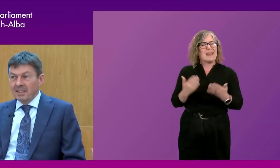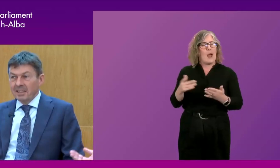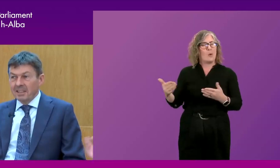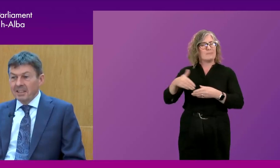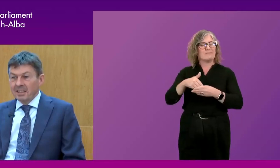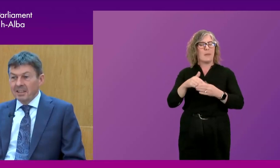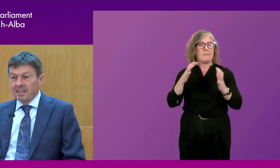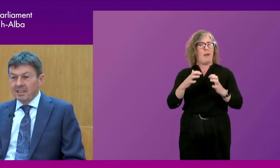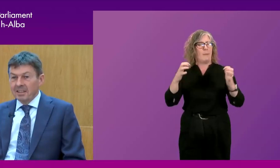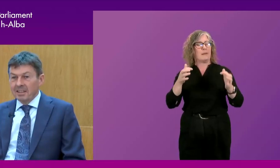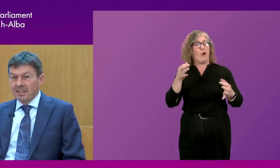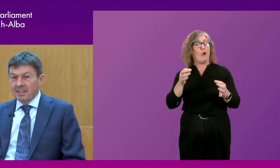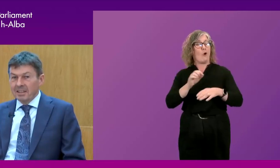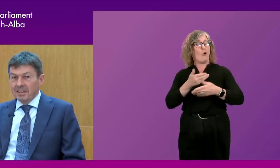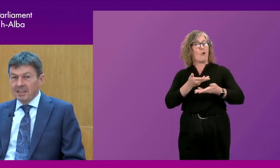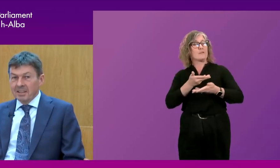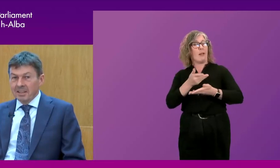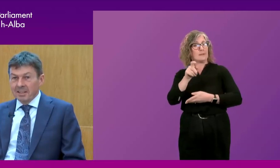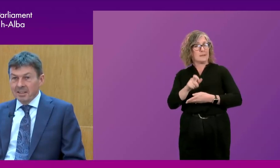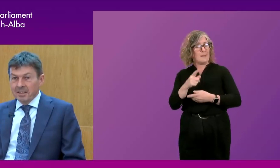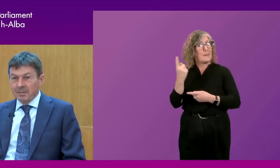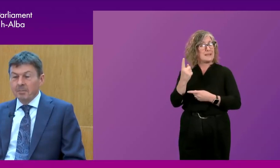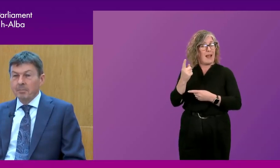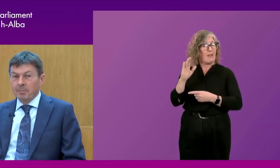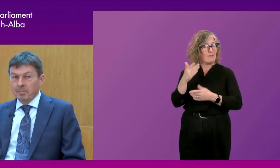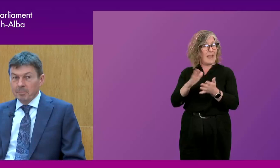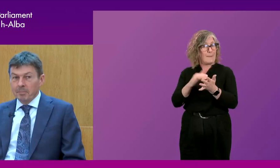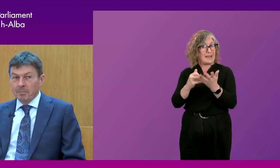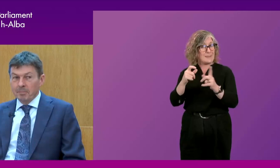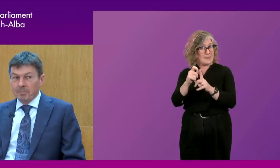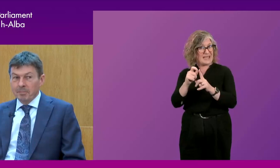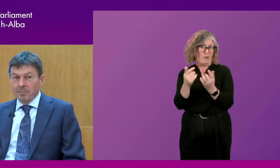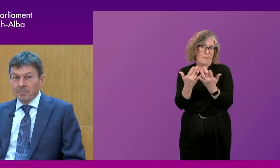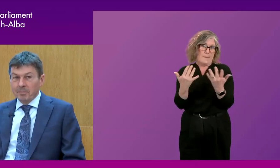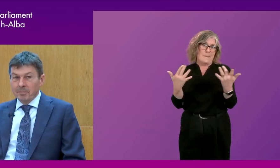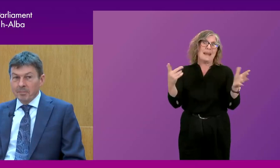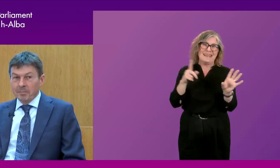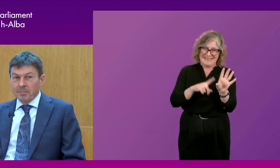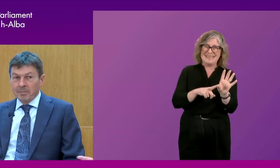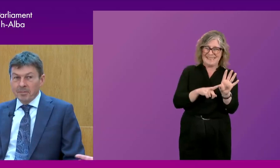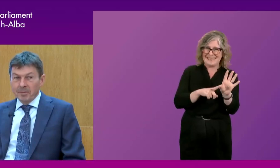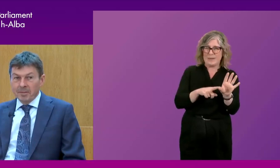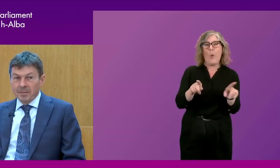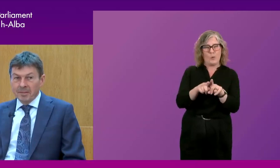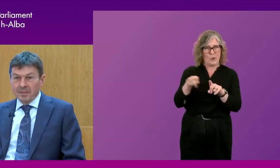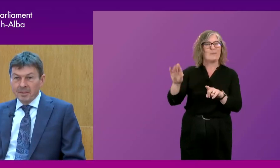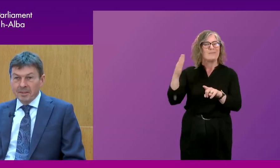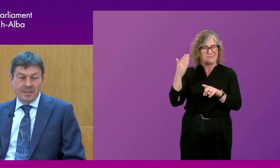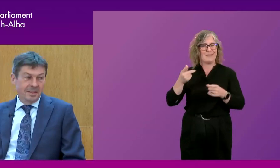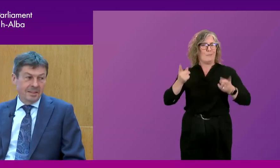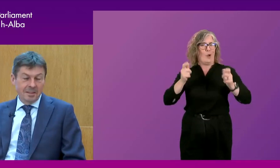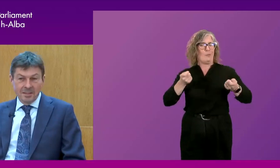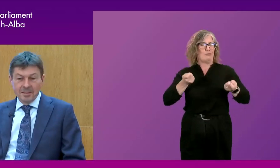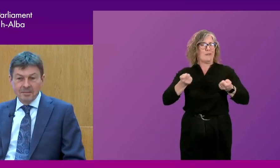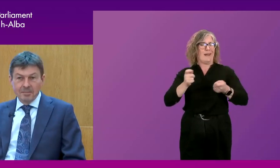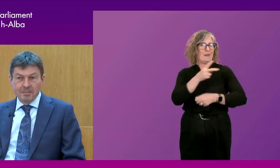but you will possibly know him better as an MSP for many, many years, and of course, previous presiding officer of